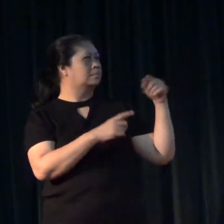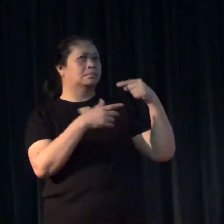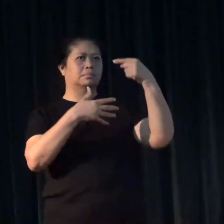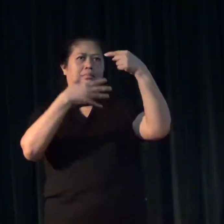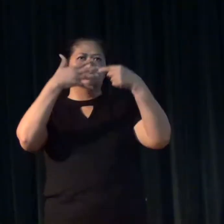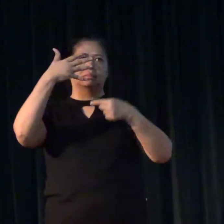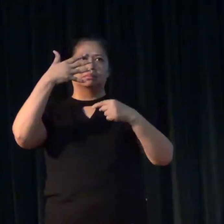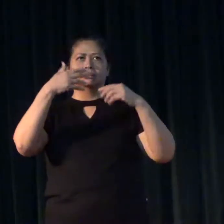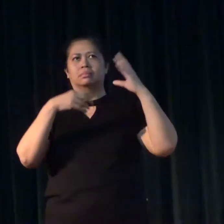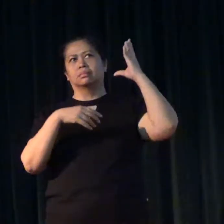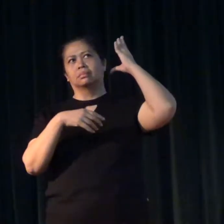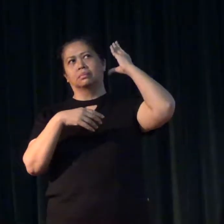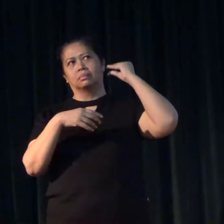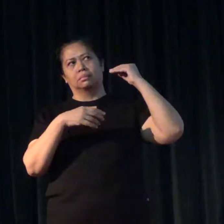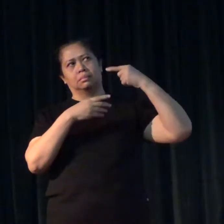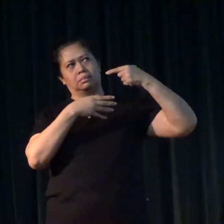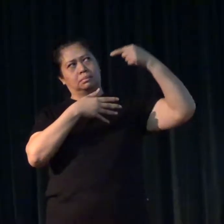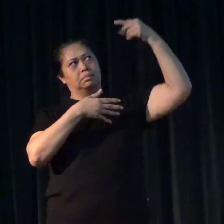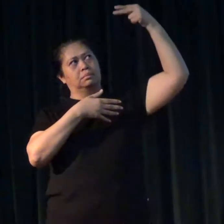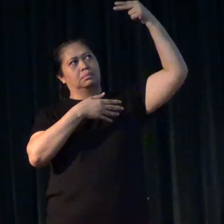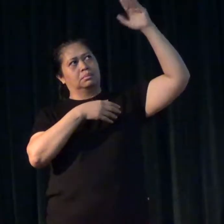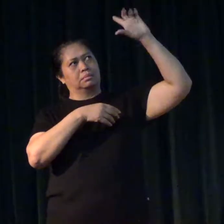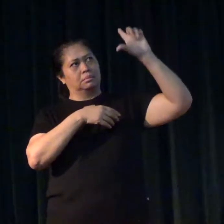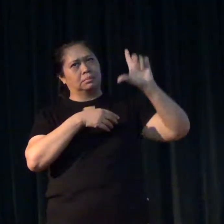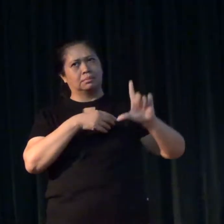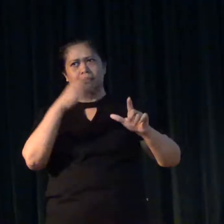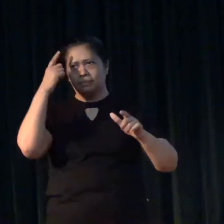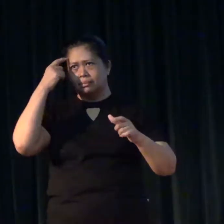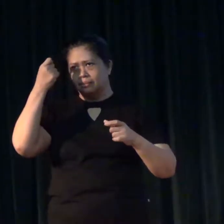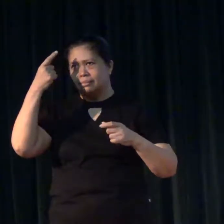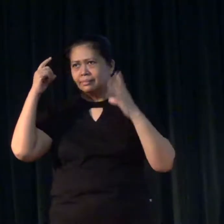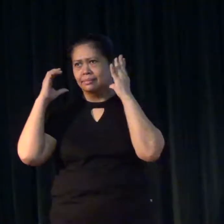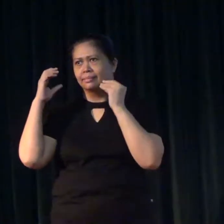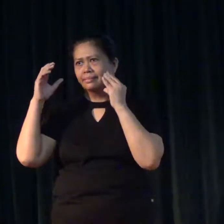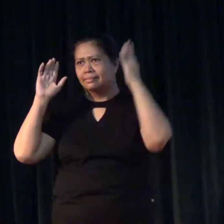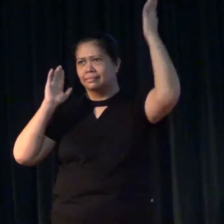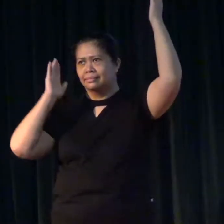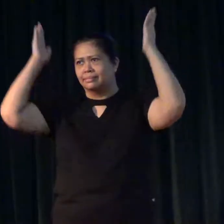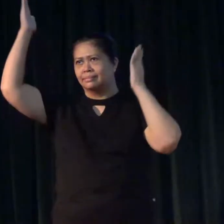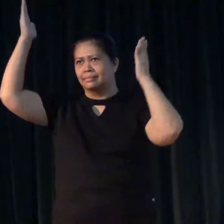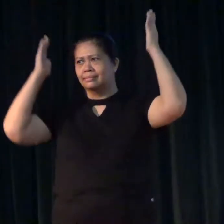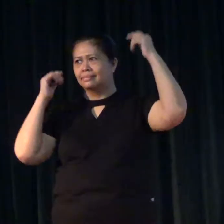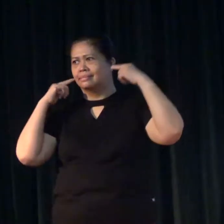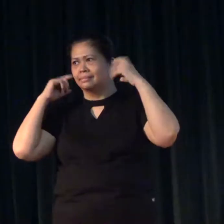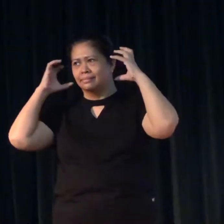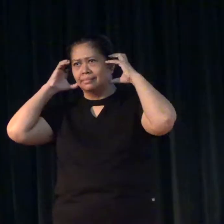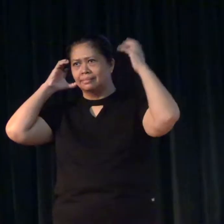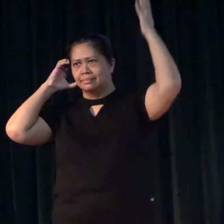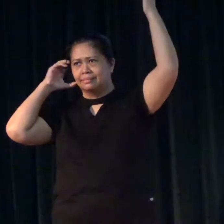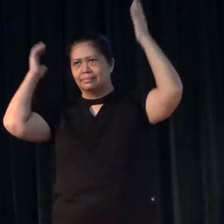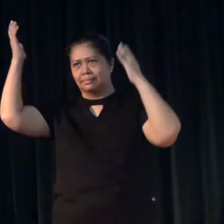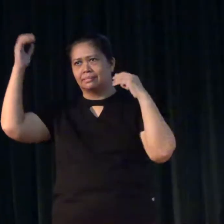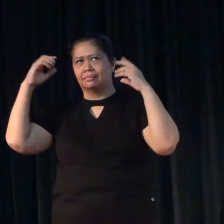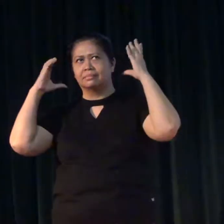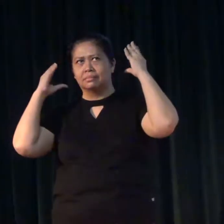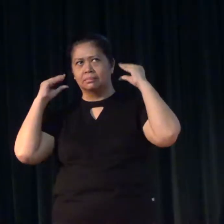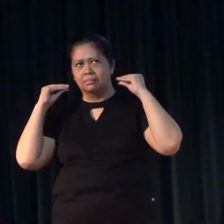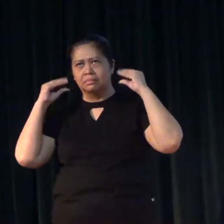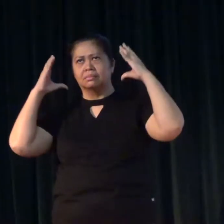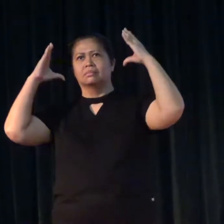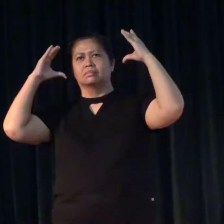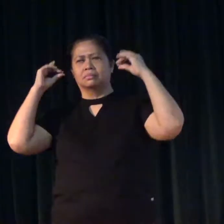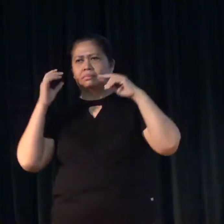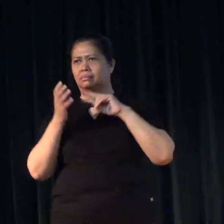degrees of hearing loss, just so we have an understanding of its effect